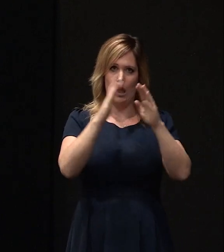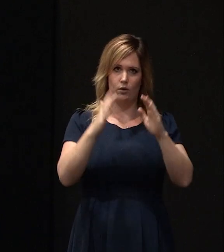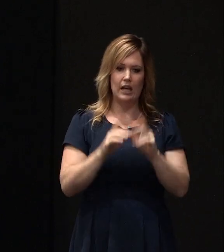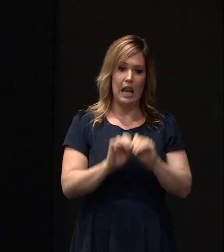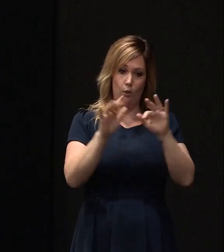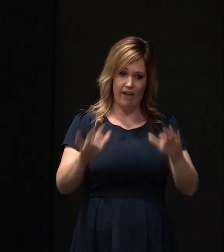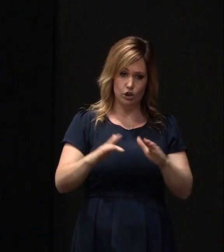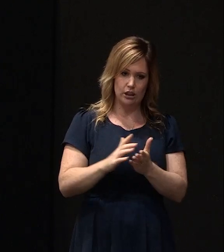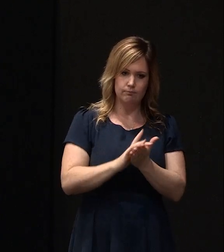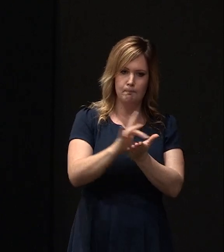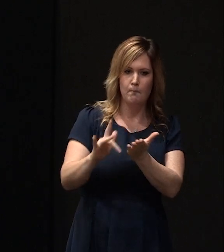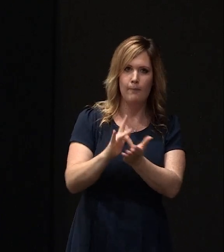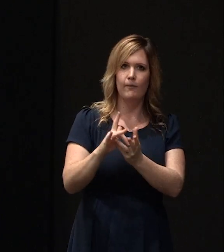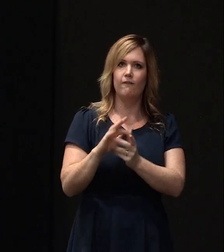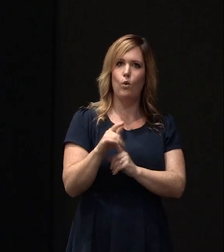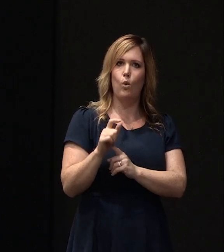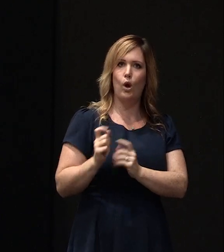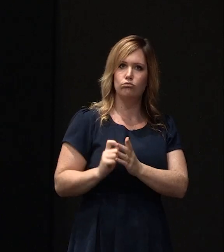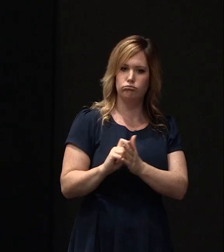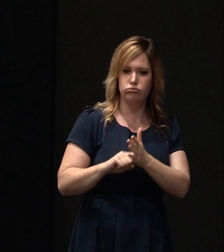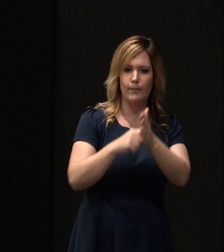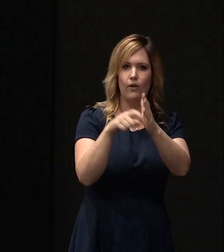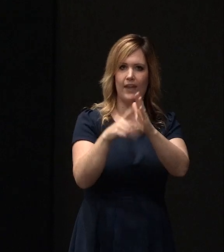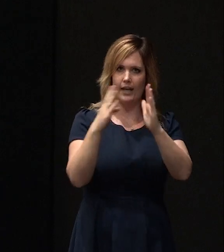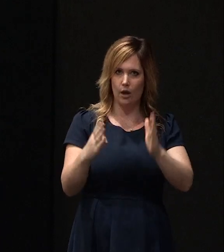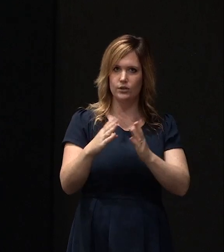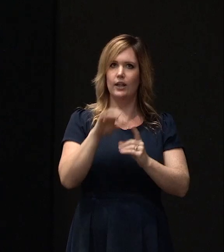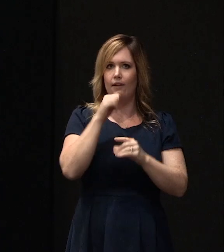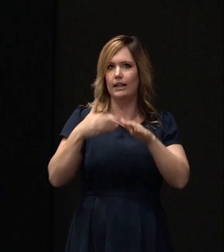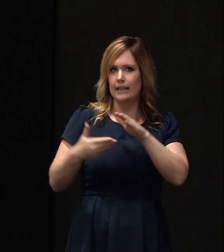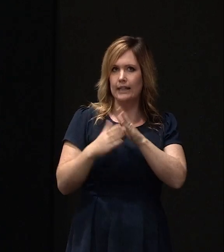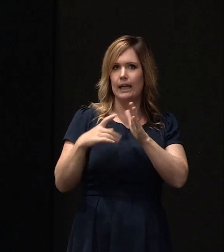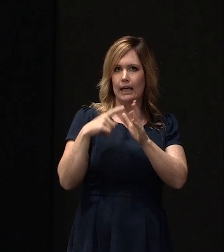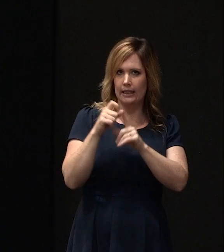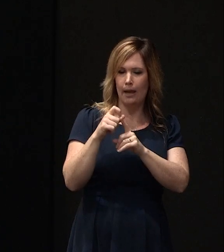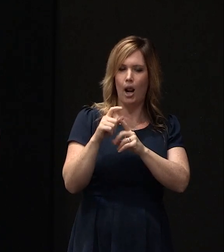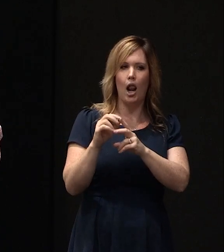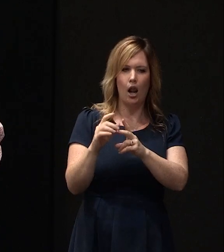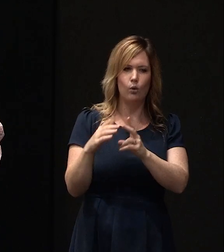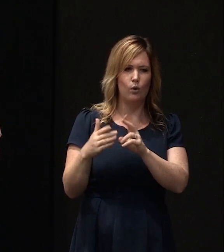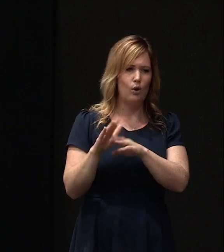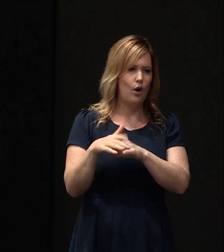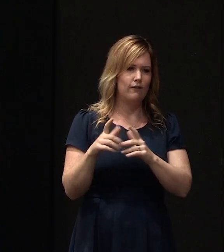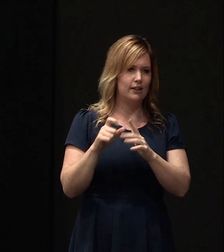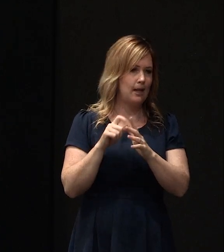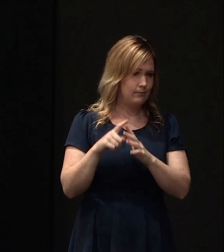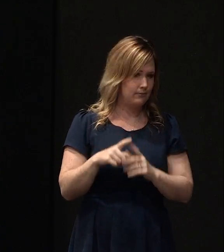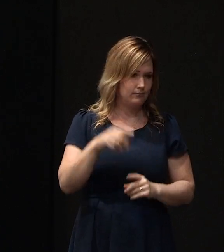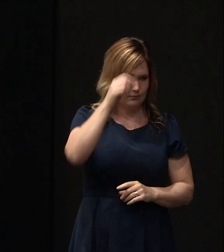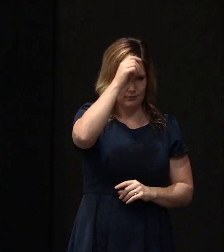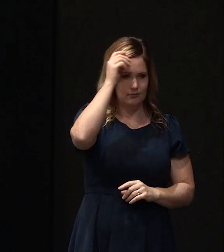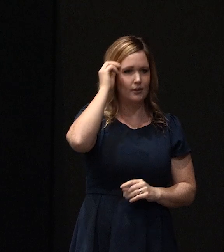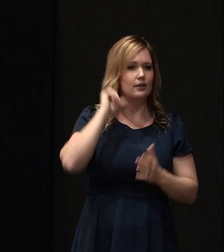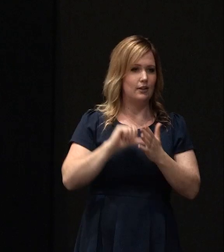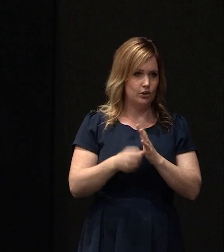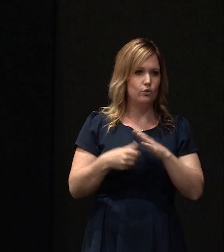repair of that property. So if it's over-capped, your insurer would take care of that. If it was under-capped, EQC would take care of So right now, John, if I had a